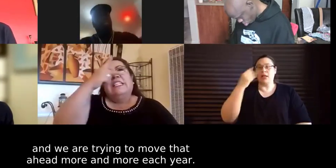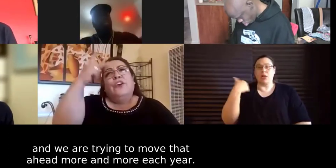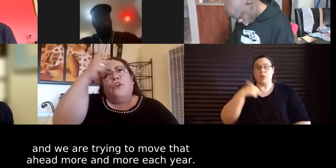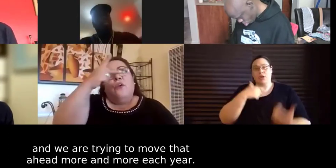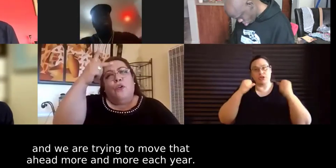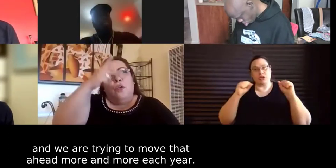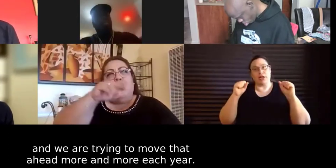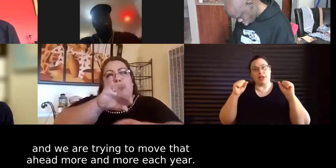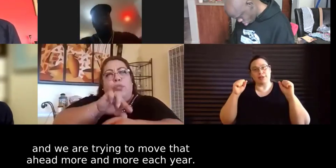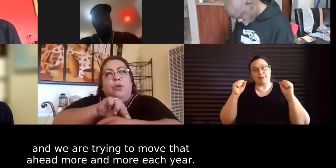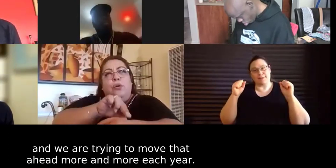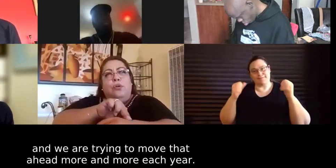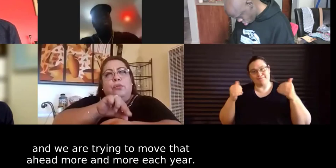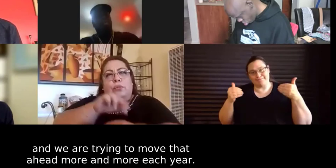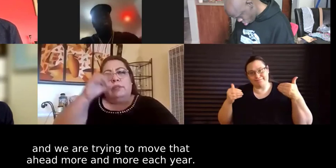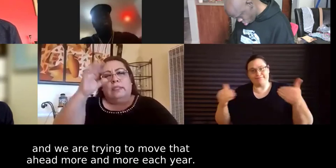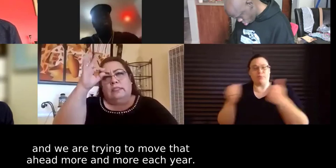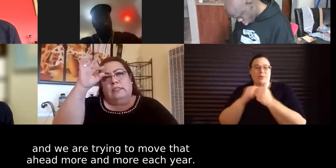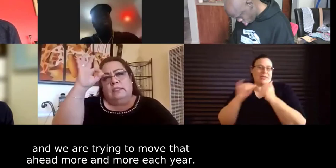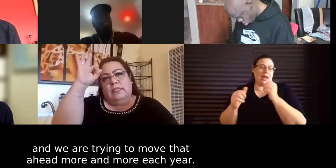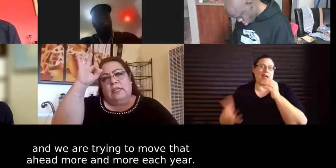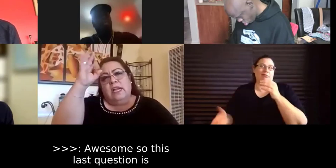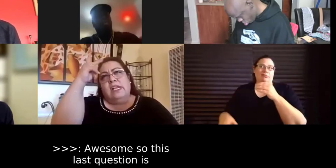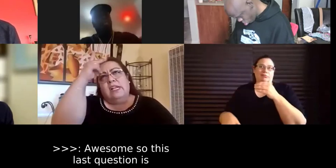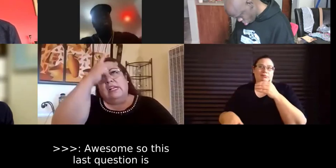ahead more and more each year